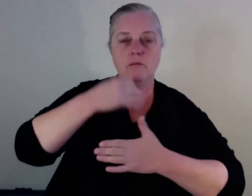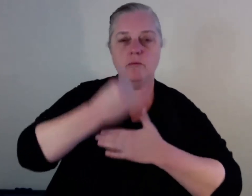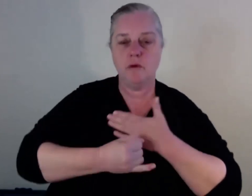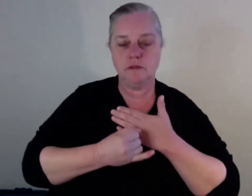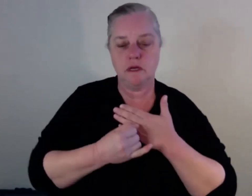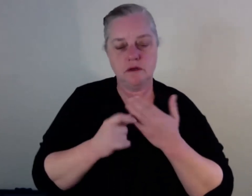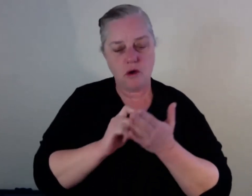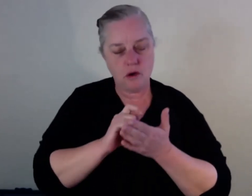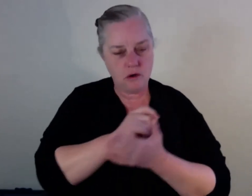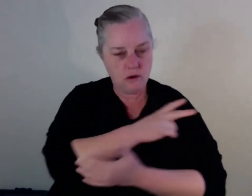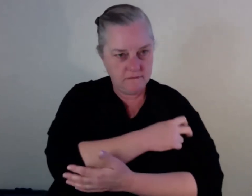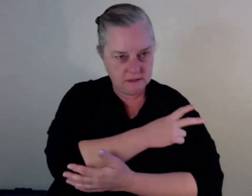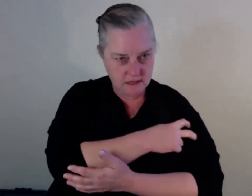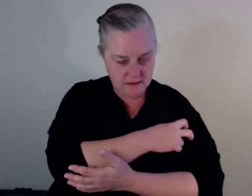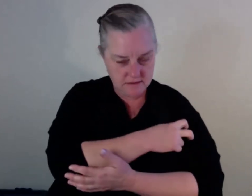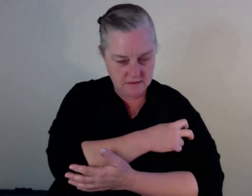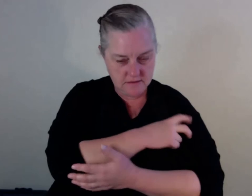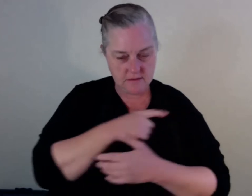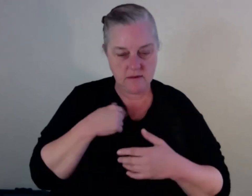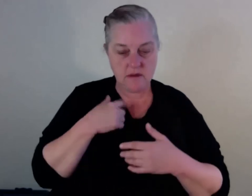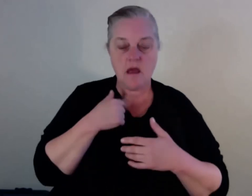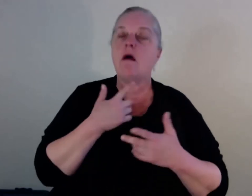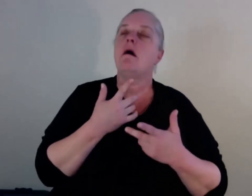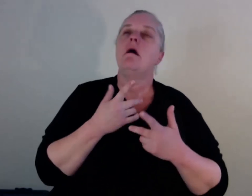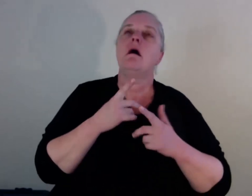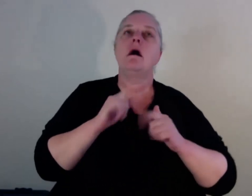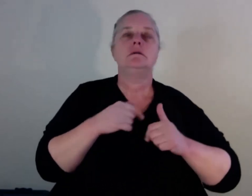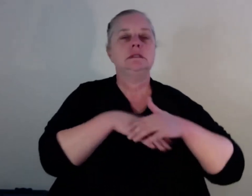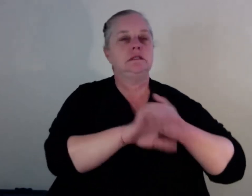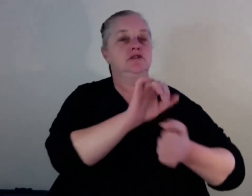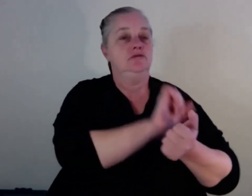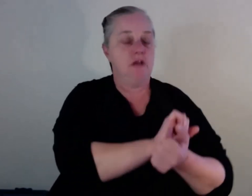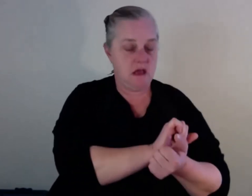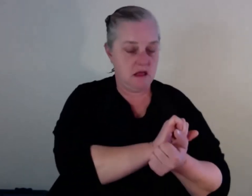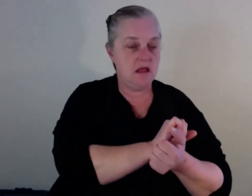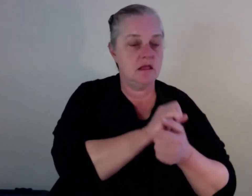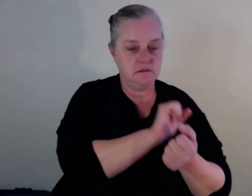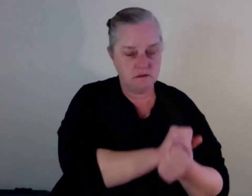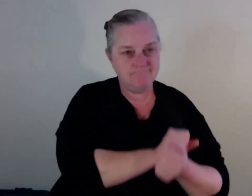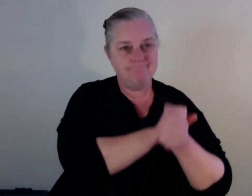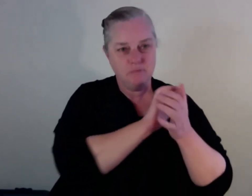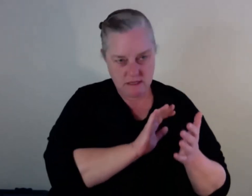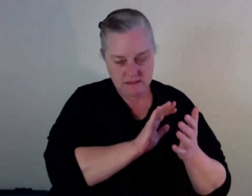getting released from jail. I was gone there for counselling sessions. Then that's how I started my career with them.